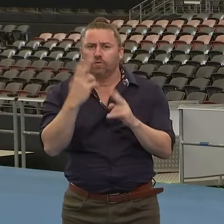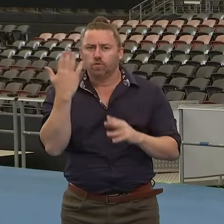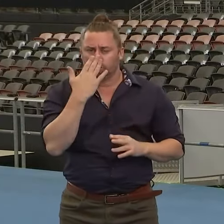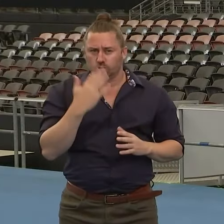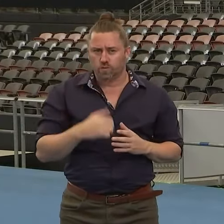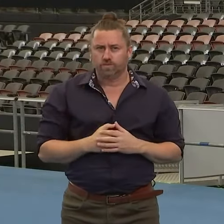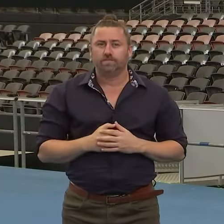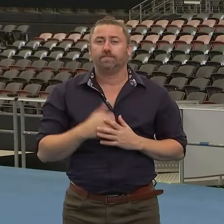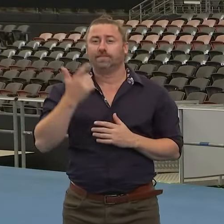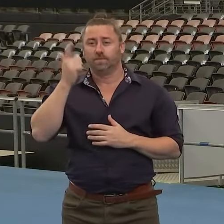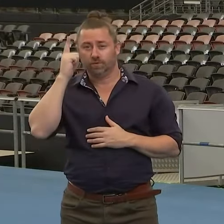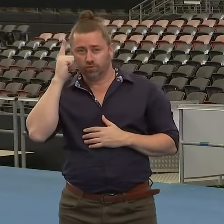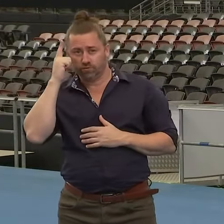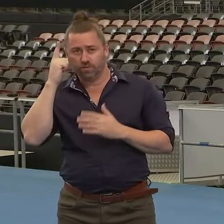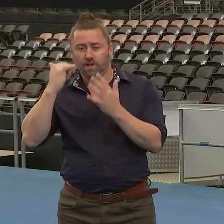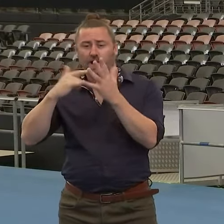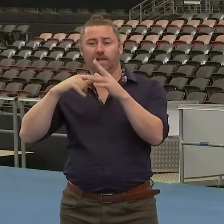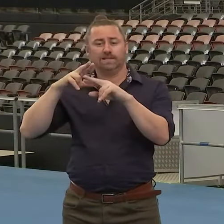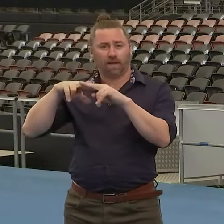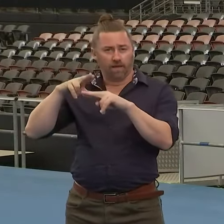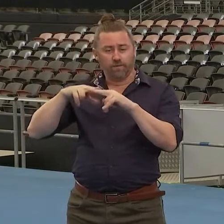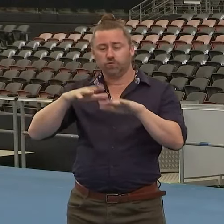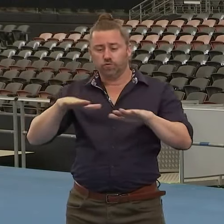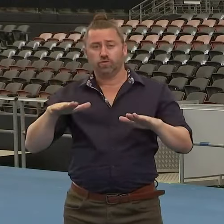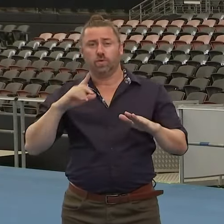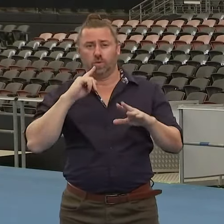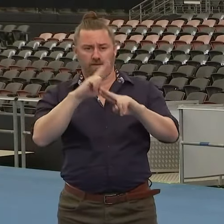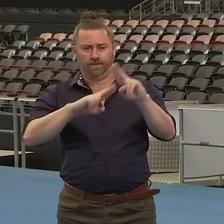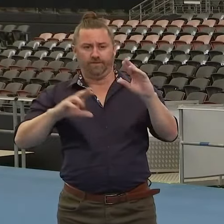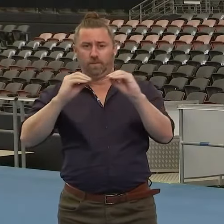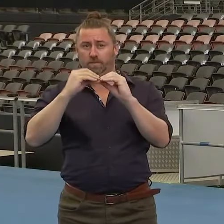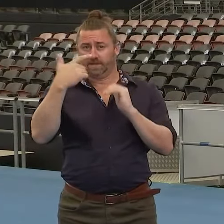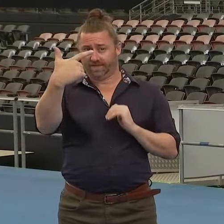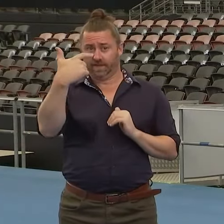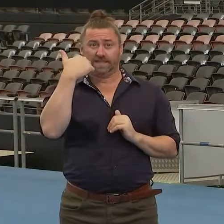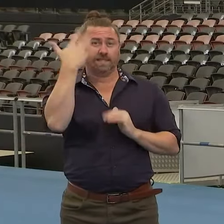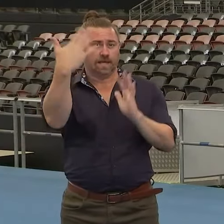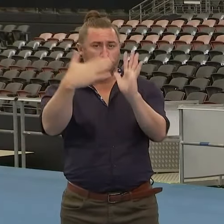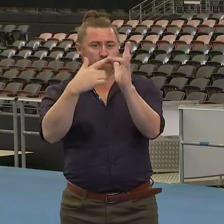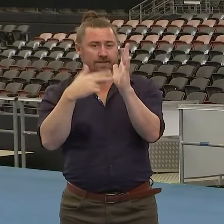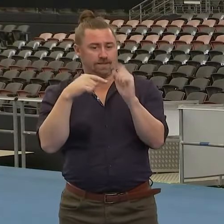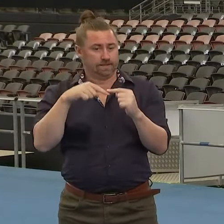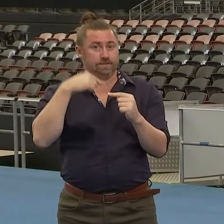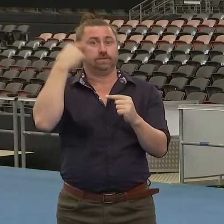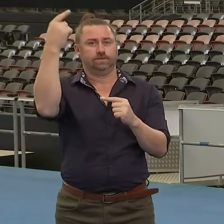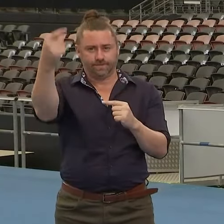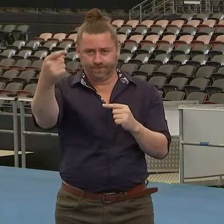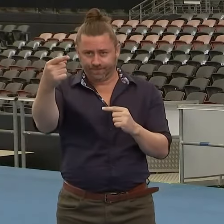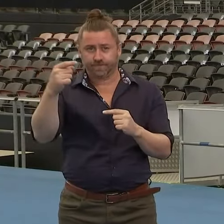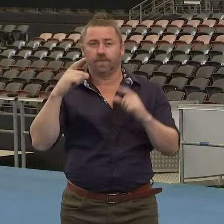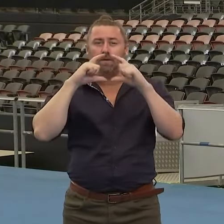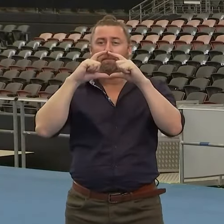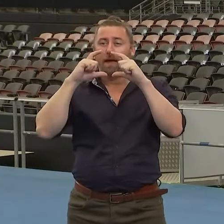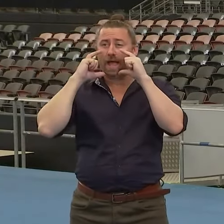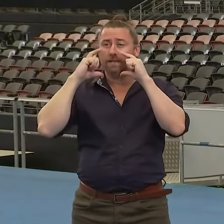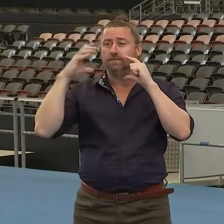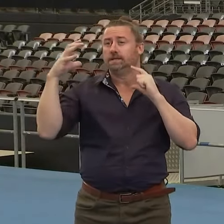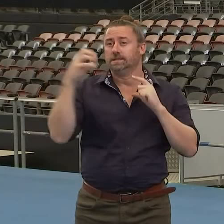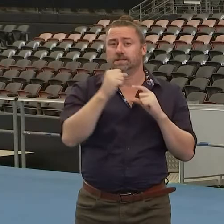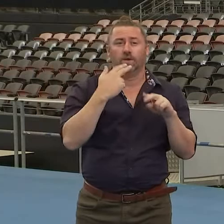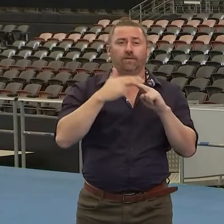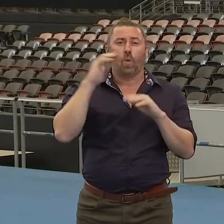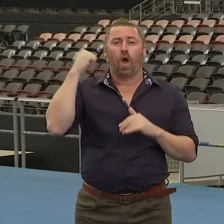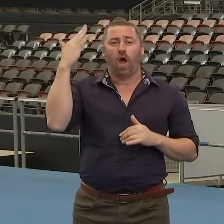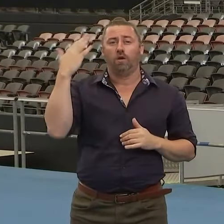teachers, staff and children returning next Monday, February the 7th. Now masks will be mandatory in